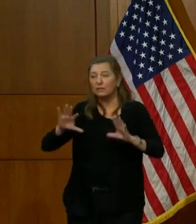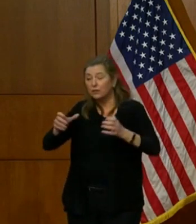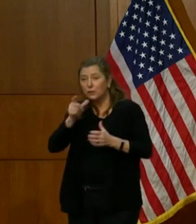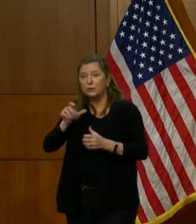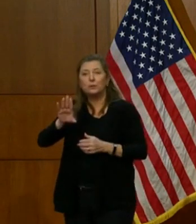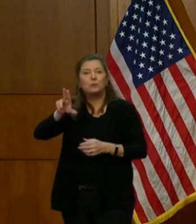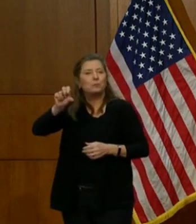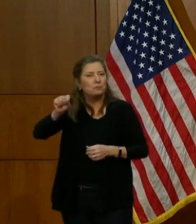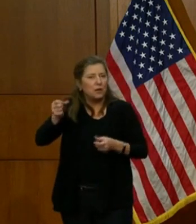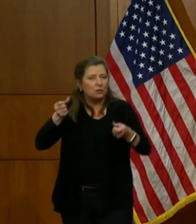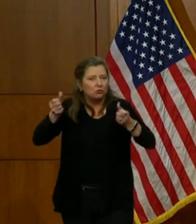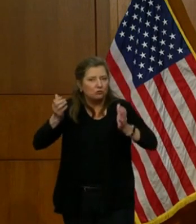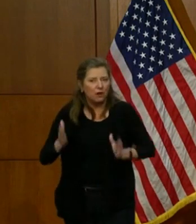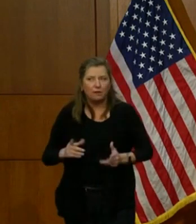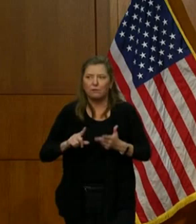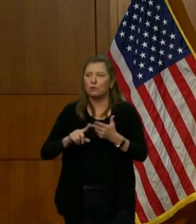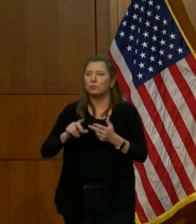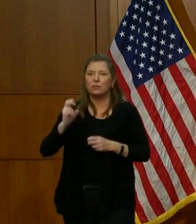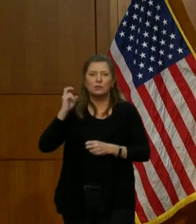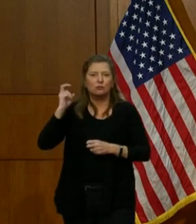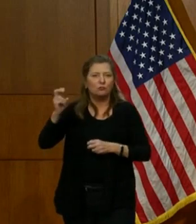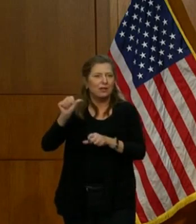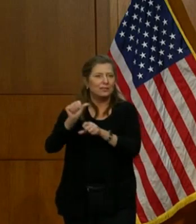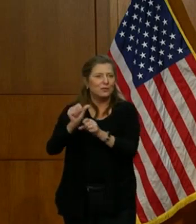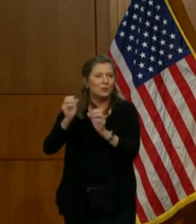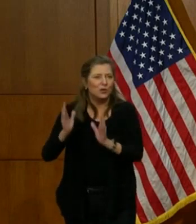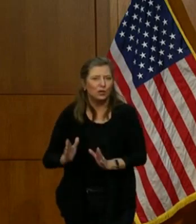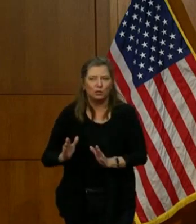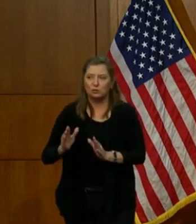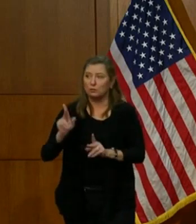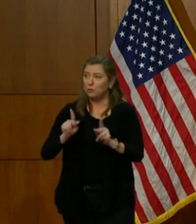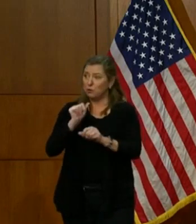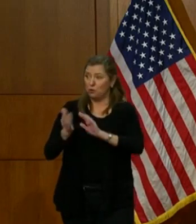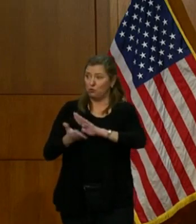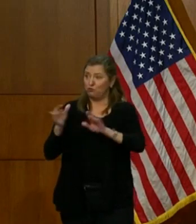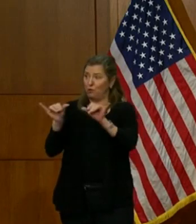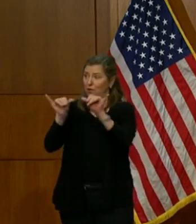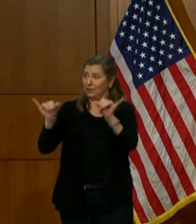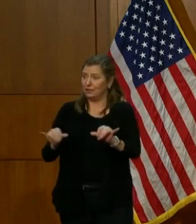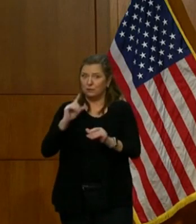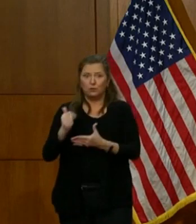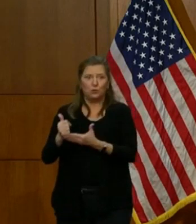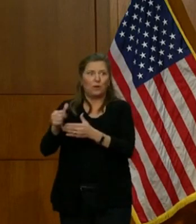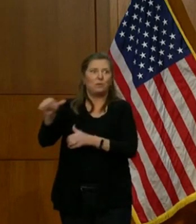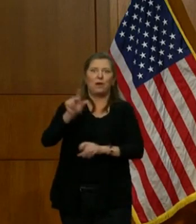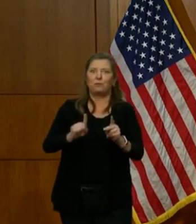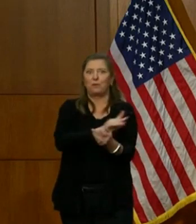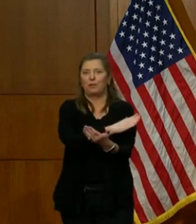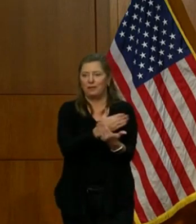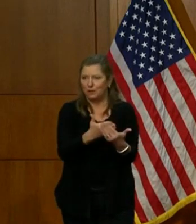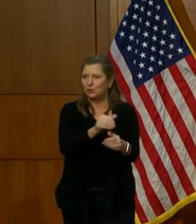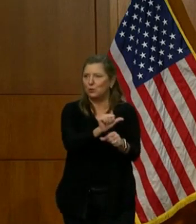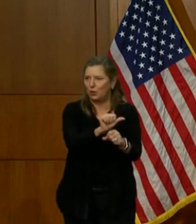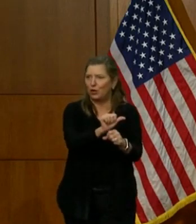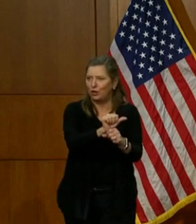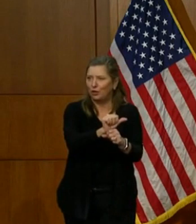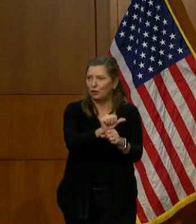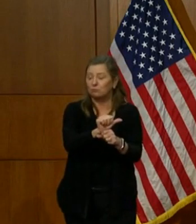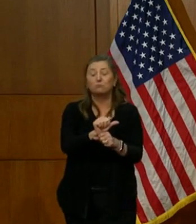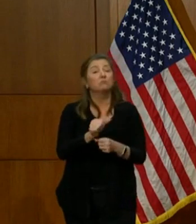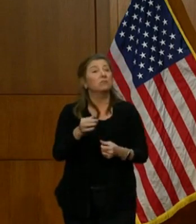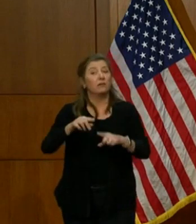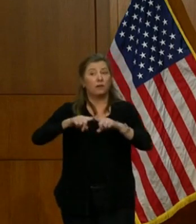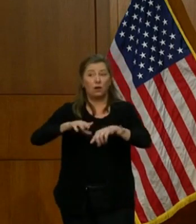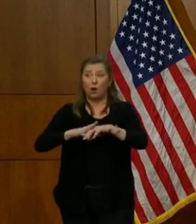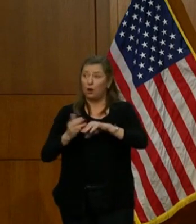bus drivers and transit workers, the people who run the systems that help other people get to work. So if you